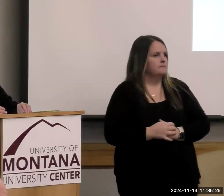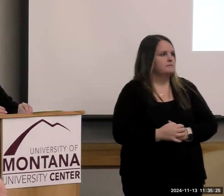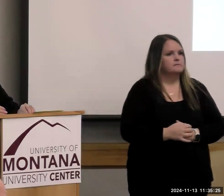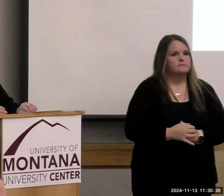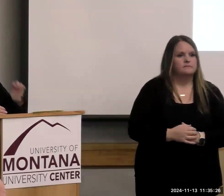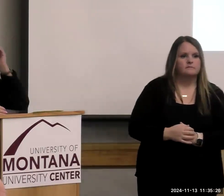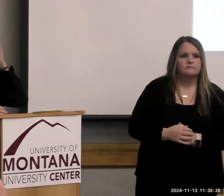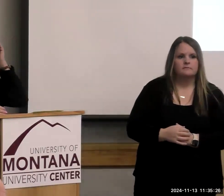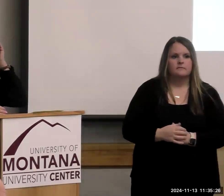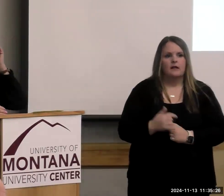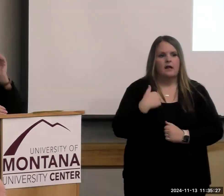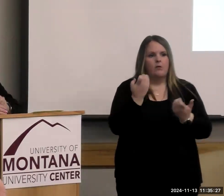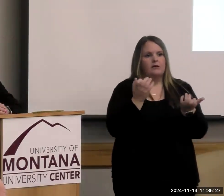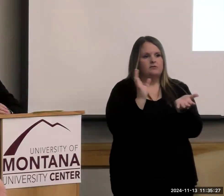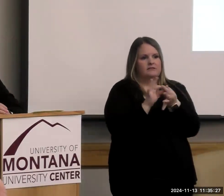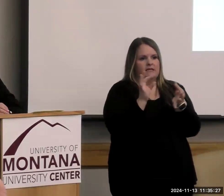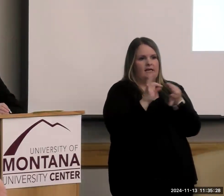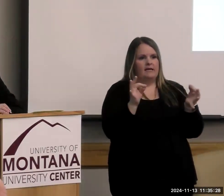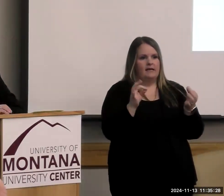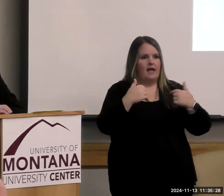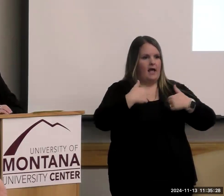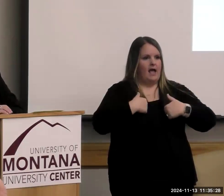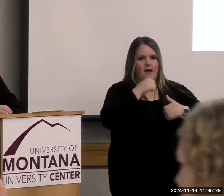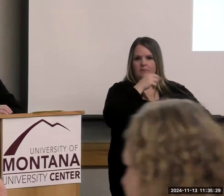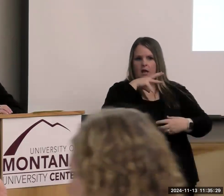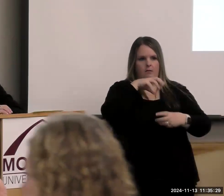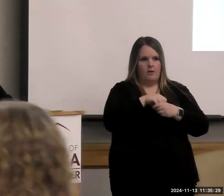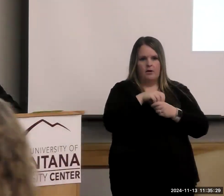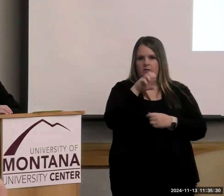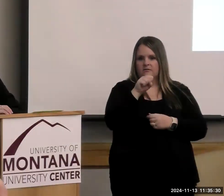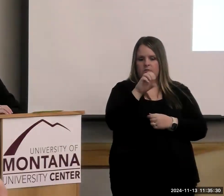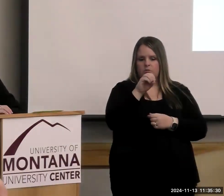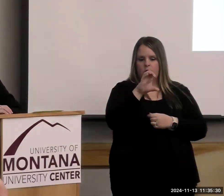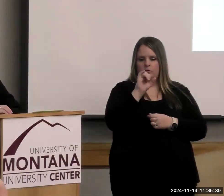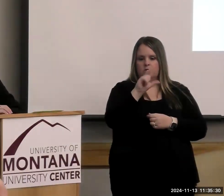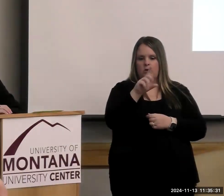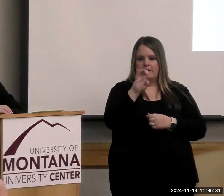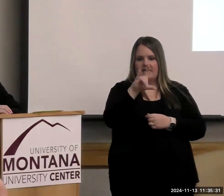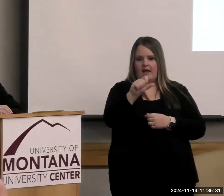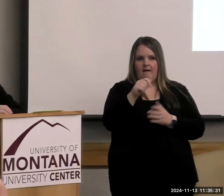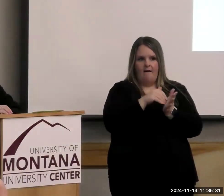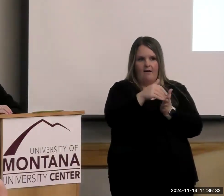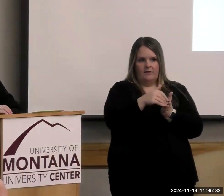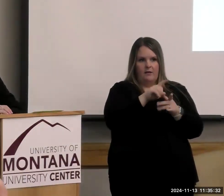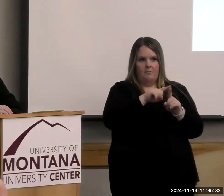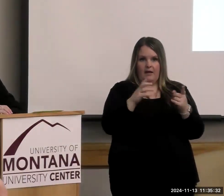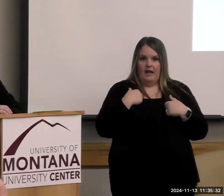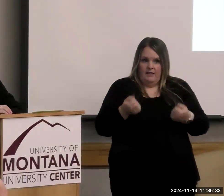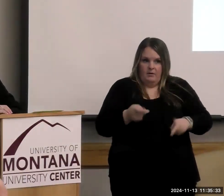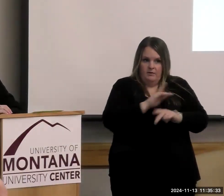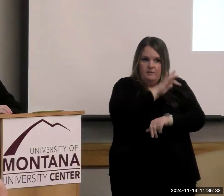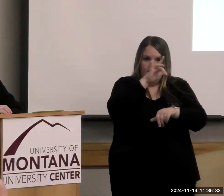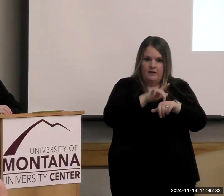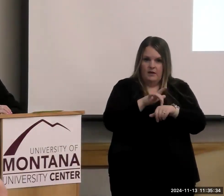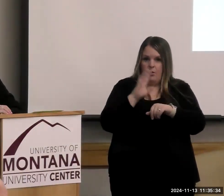I just want to say, I'm not on social media very often, but I did get to be in Washington, D.C. with